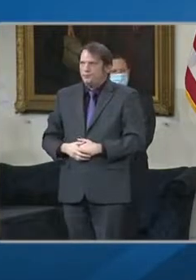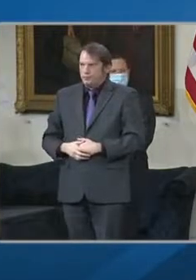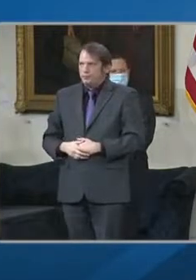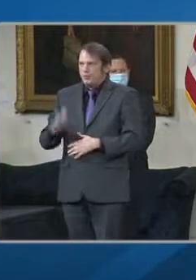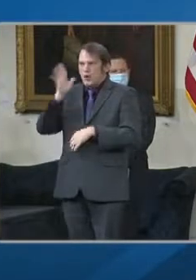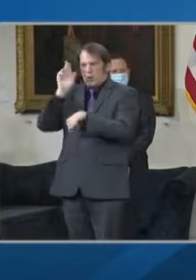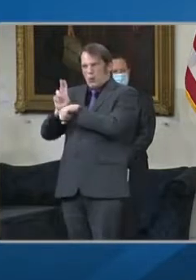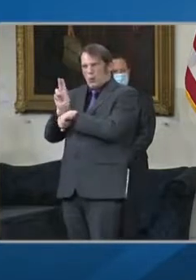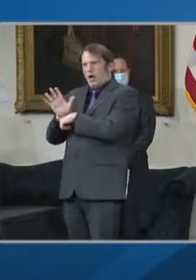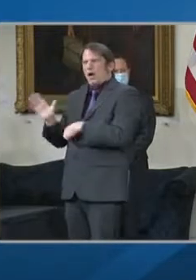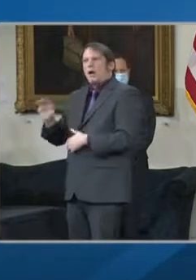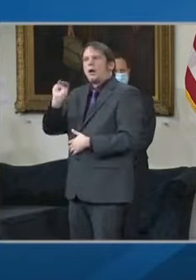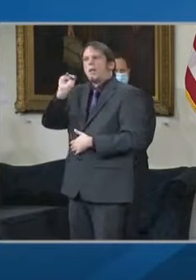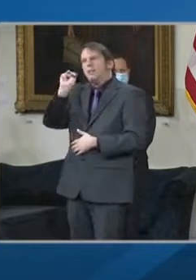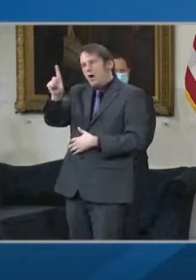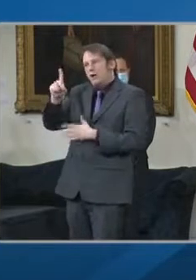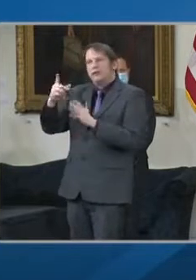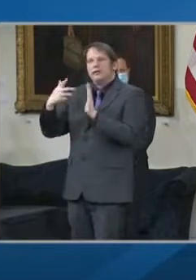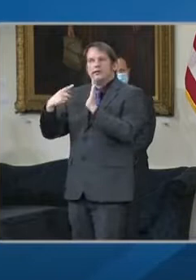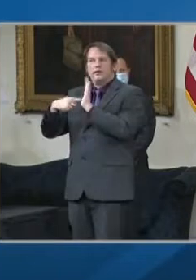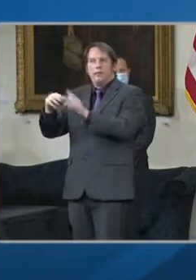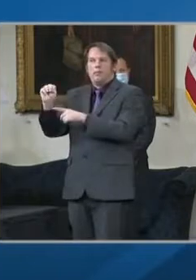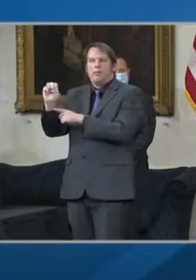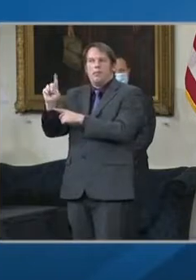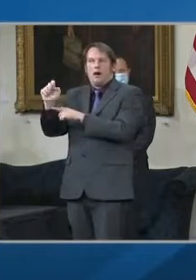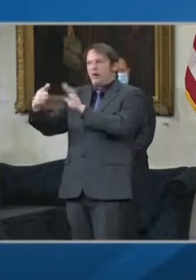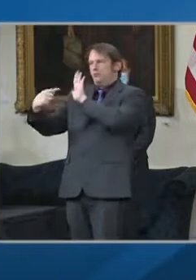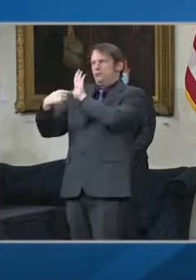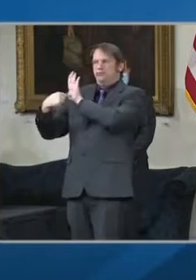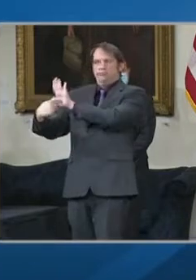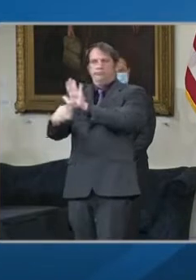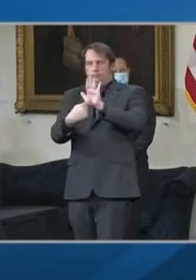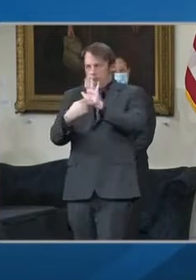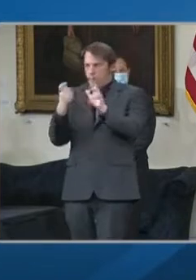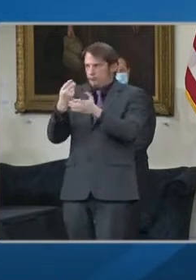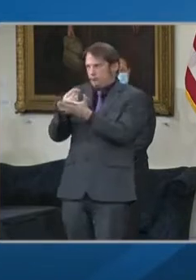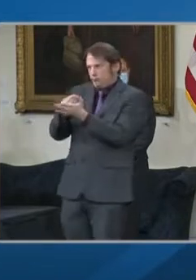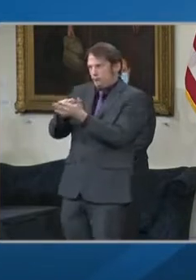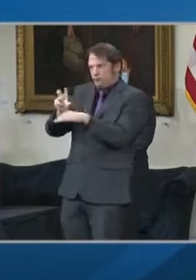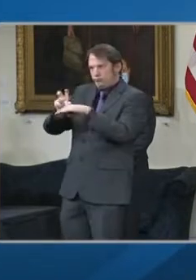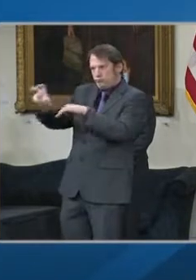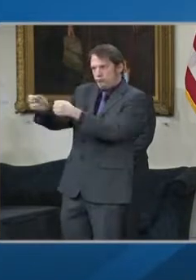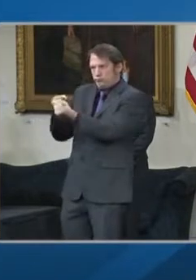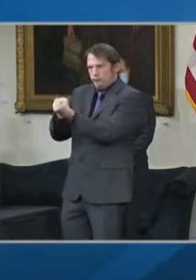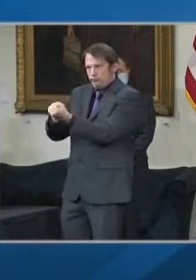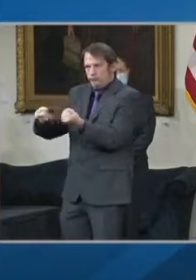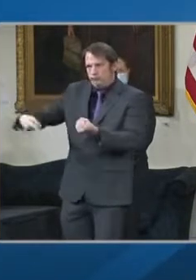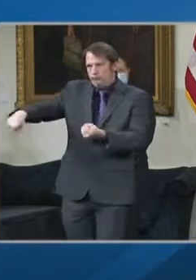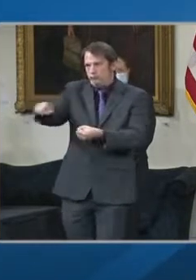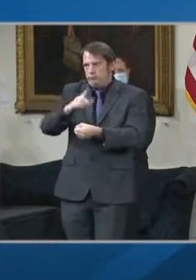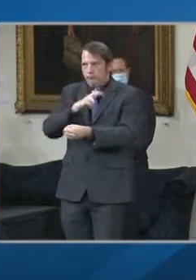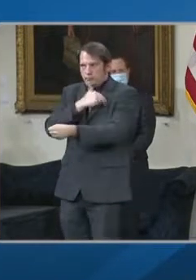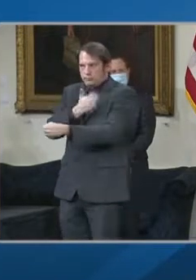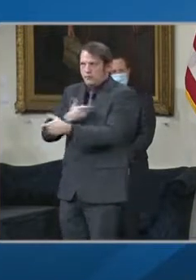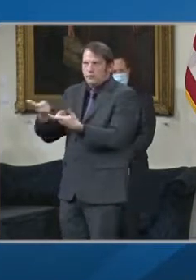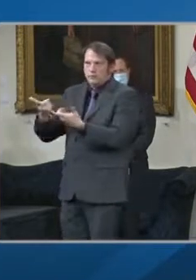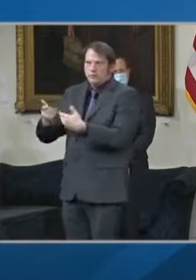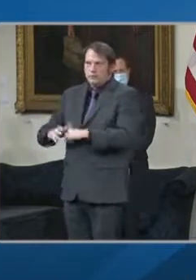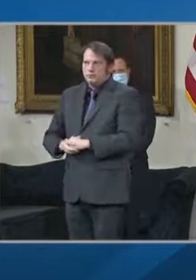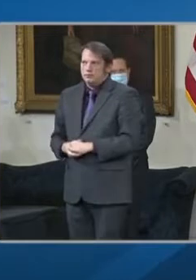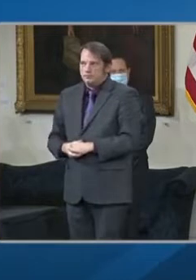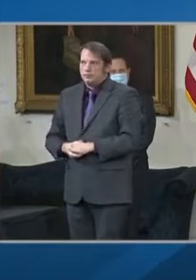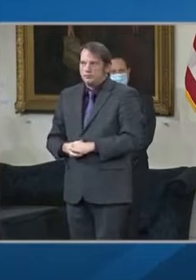system, which was initially conceived, designed, and accomplished by Secretary Dennis Schrader,